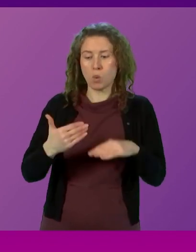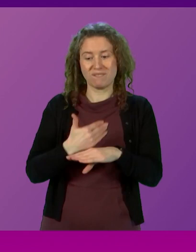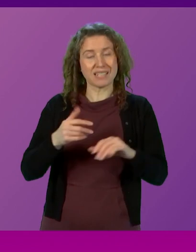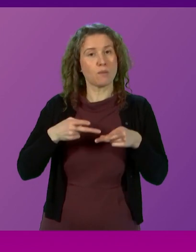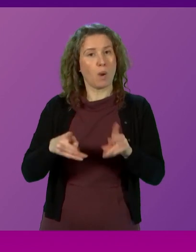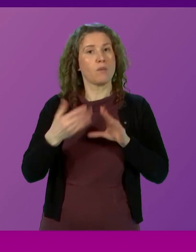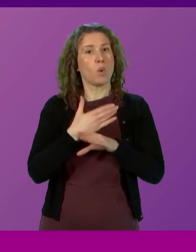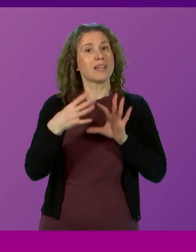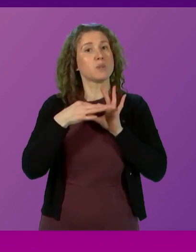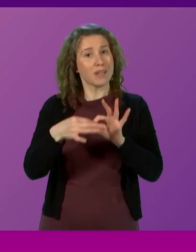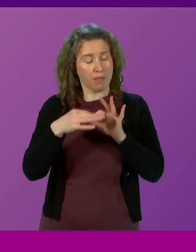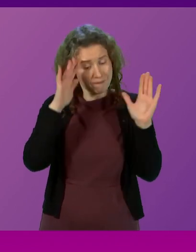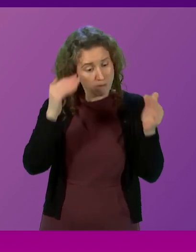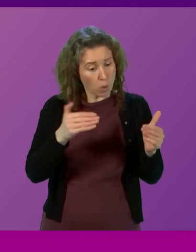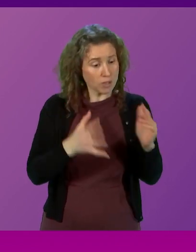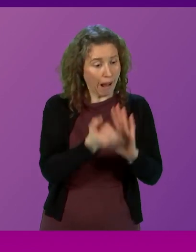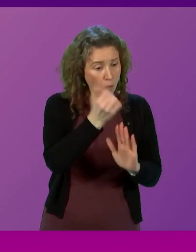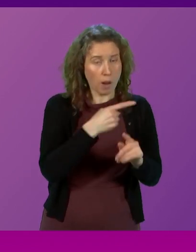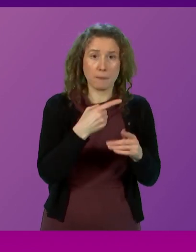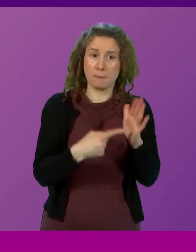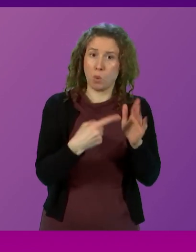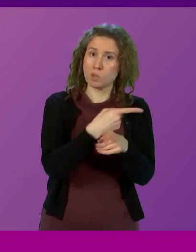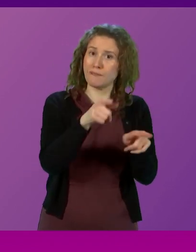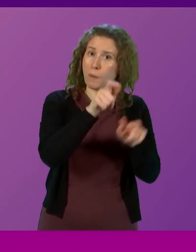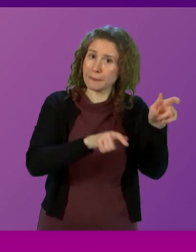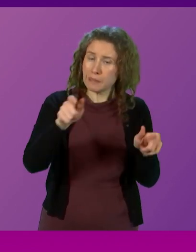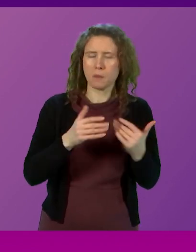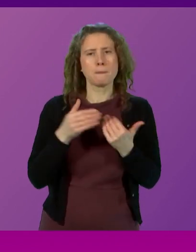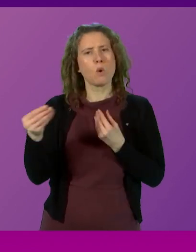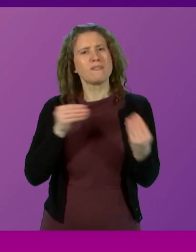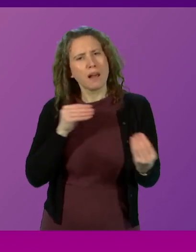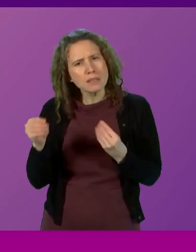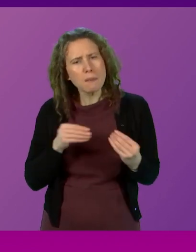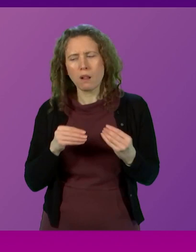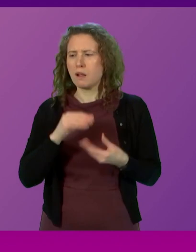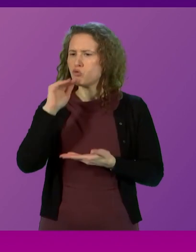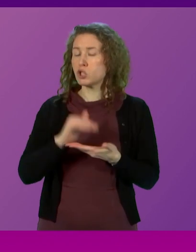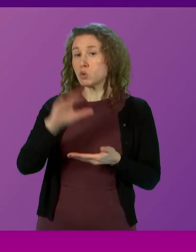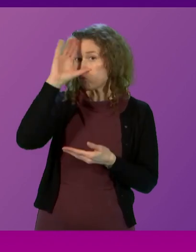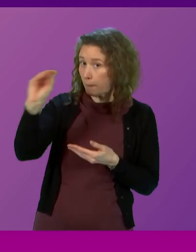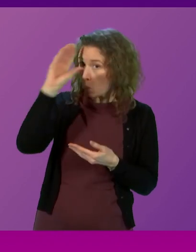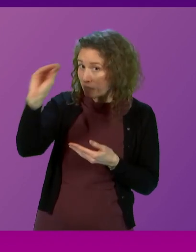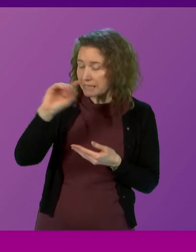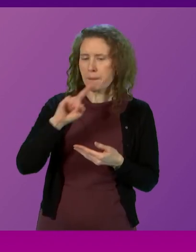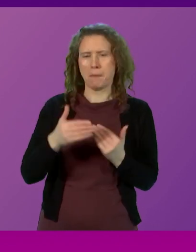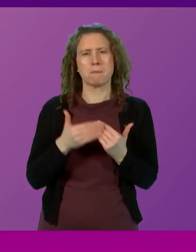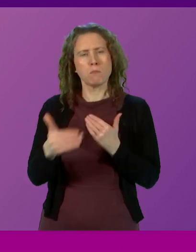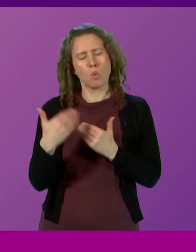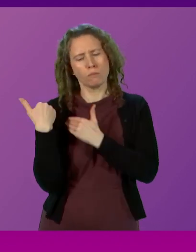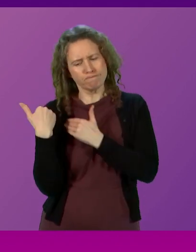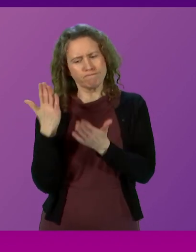focused on outcomes that matter to people, with more flexibility, reduced reporting and greater assurance.